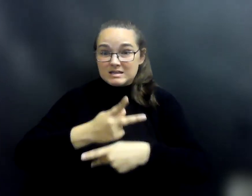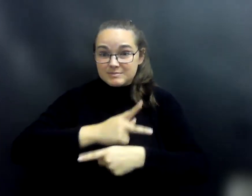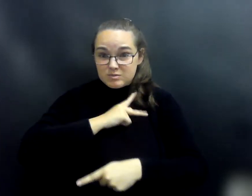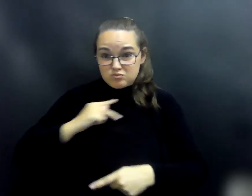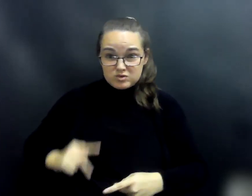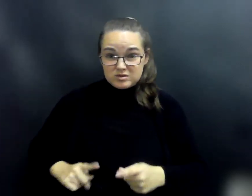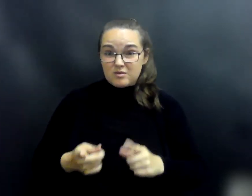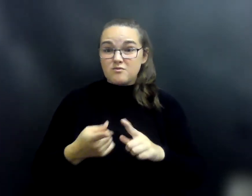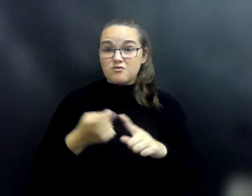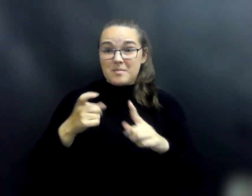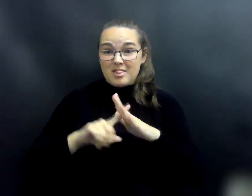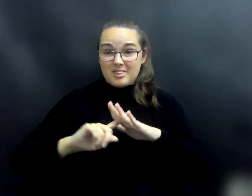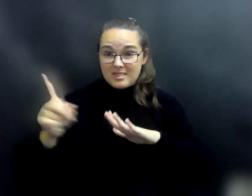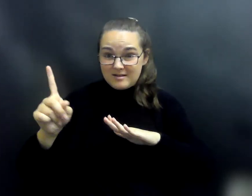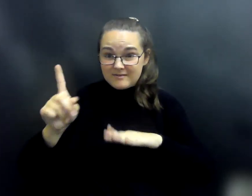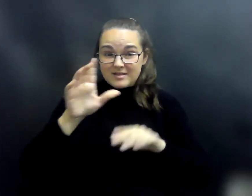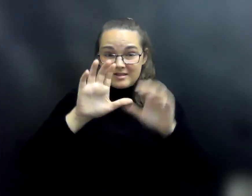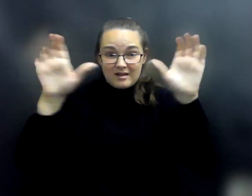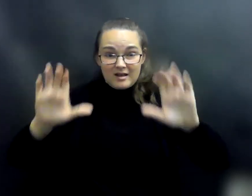tricks the men into giving up the princess.